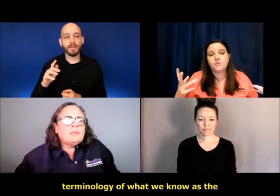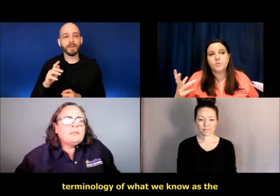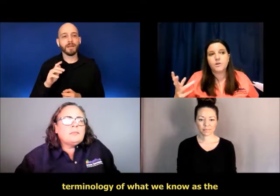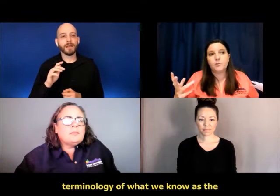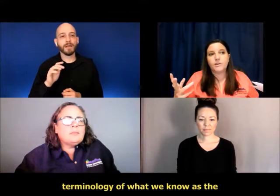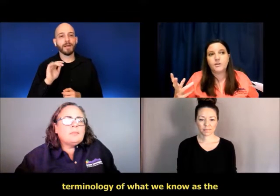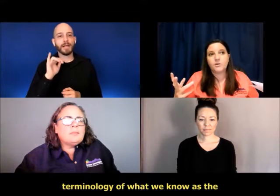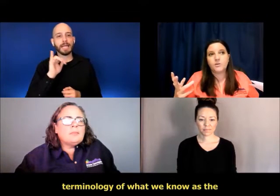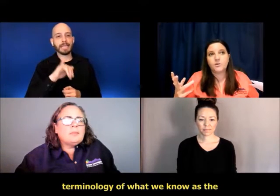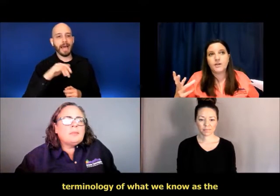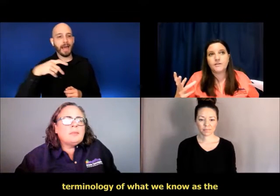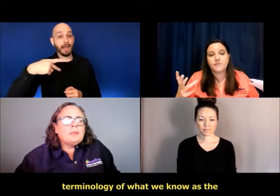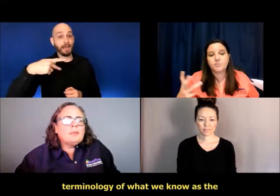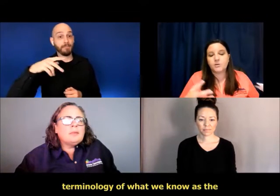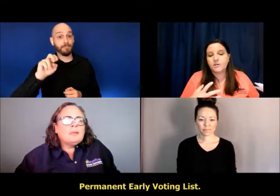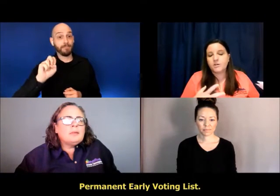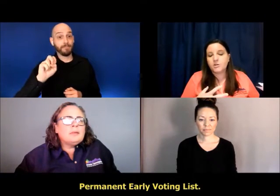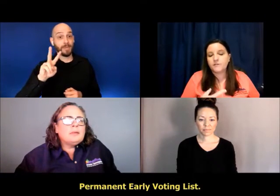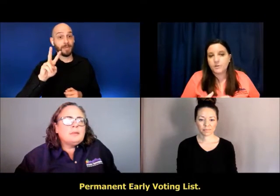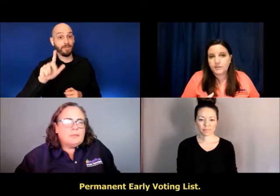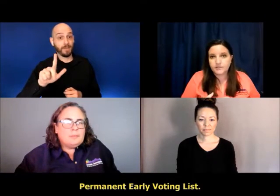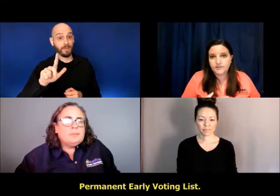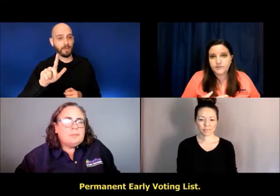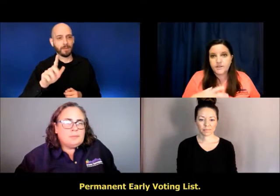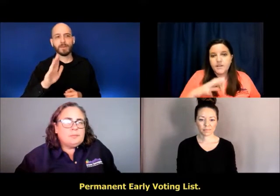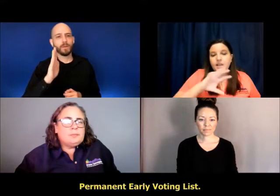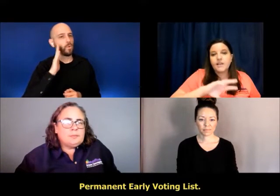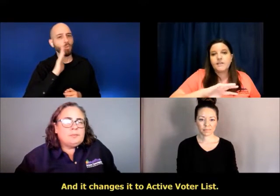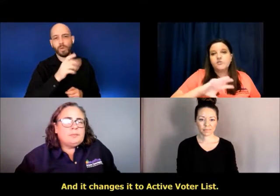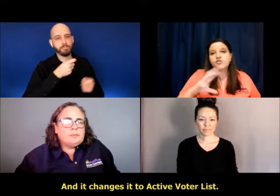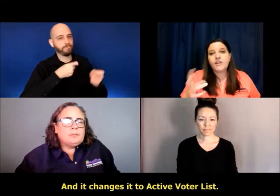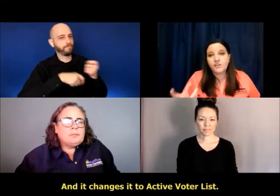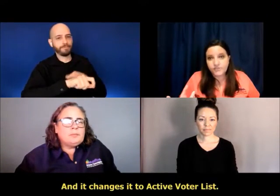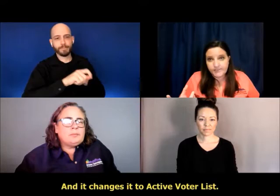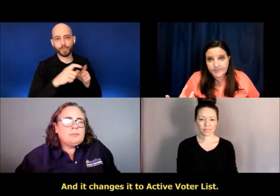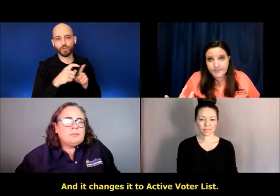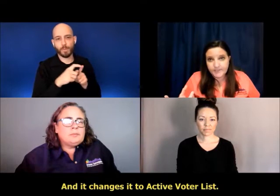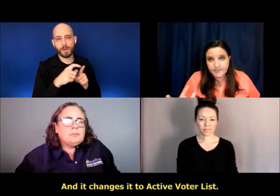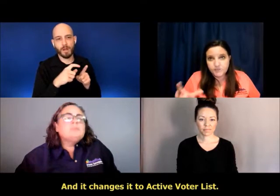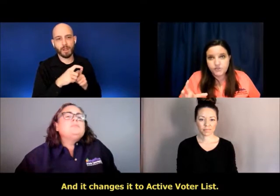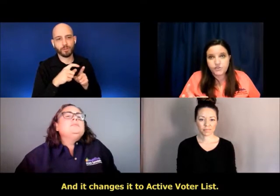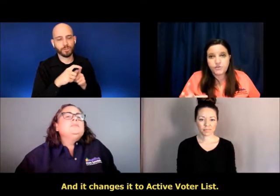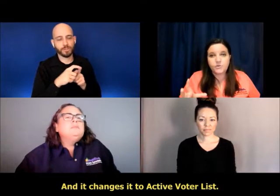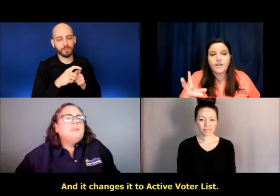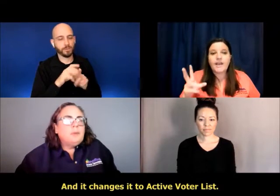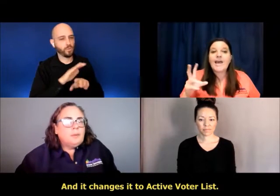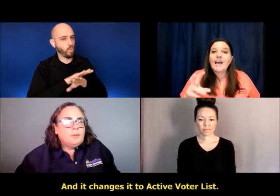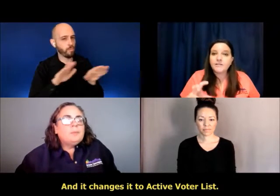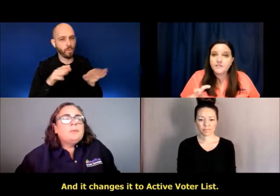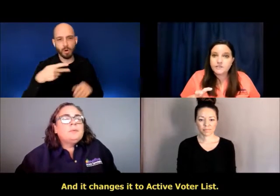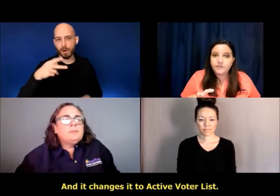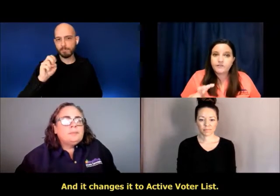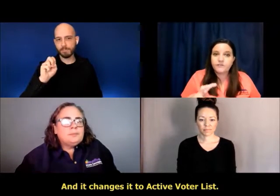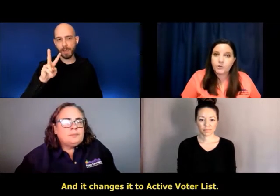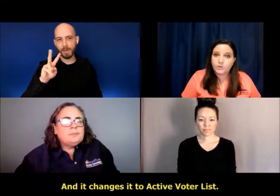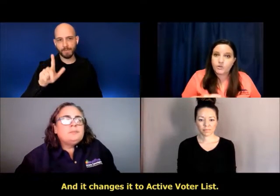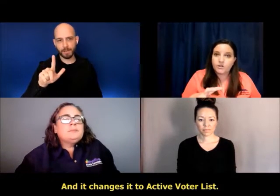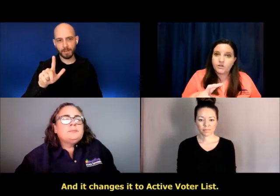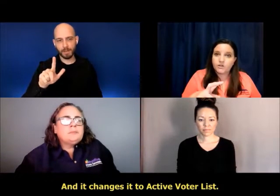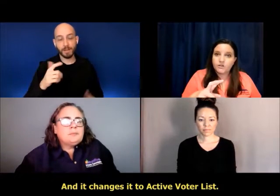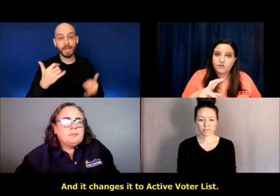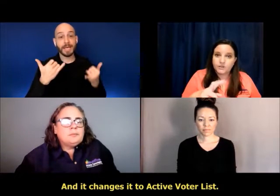of what we know as the permanent early voting list. And it changes it to active